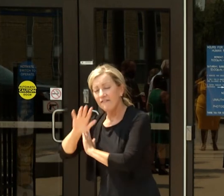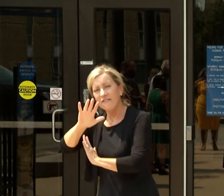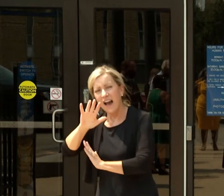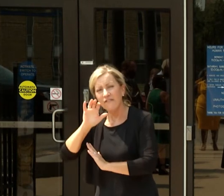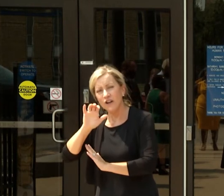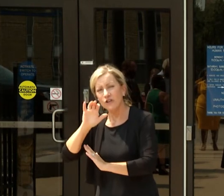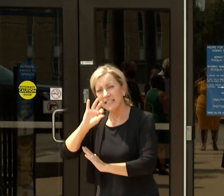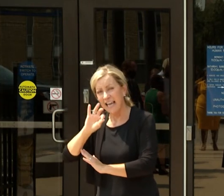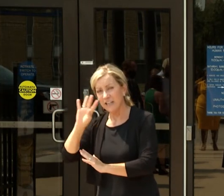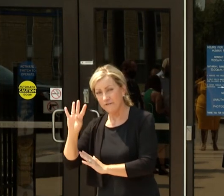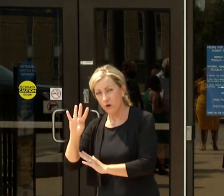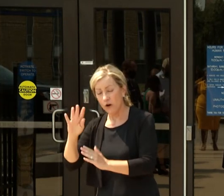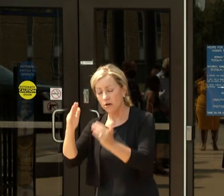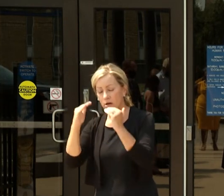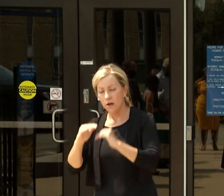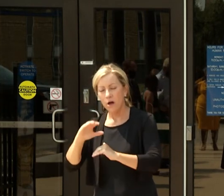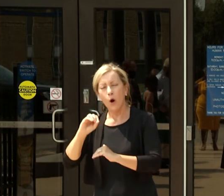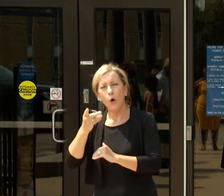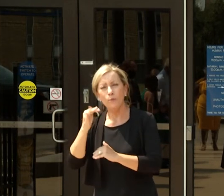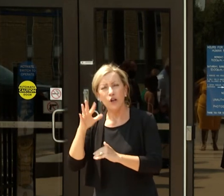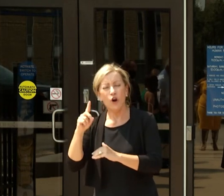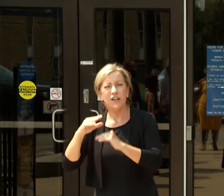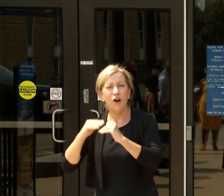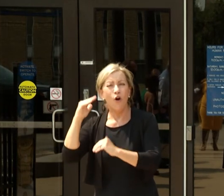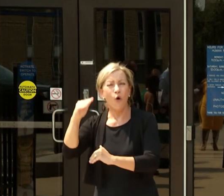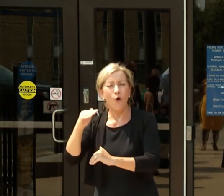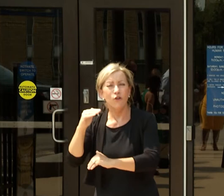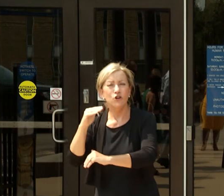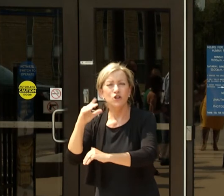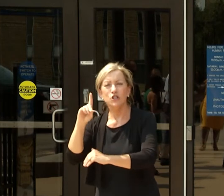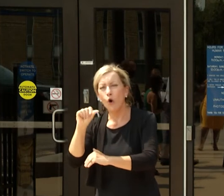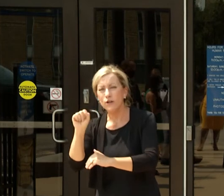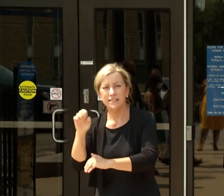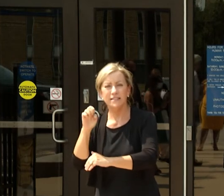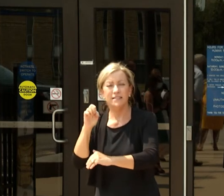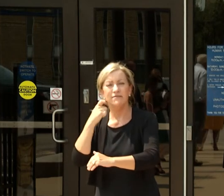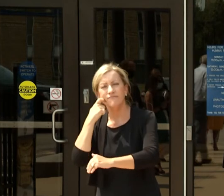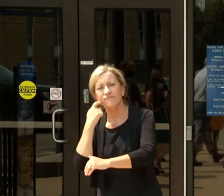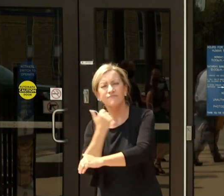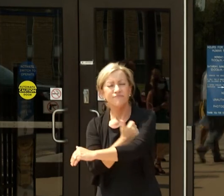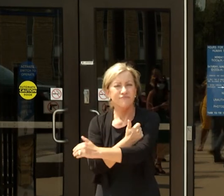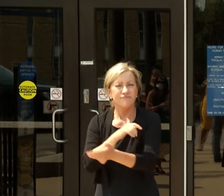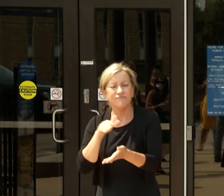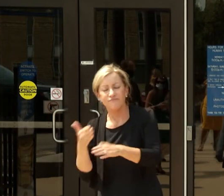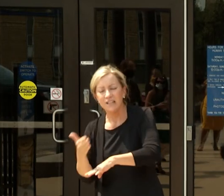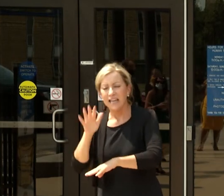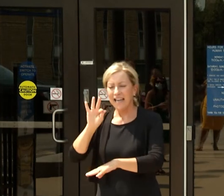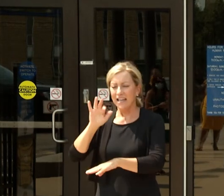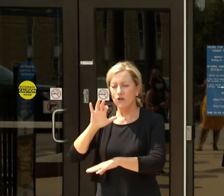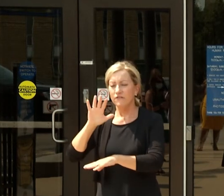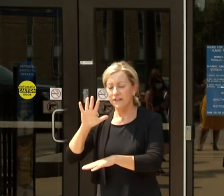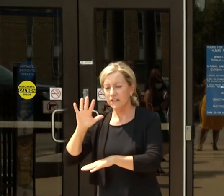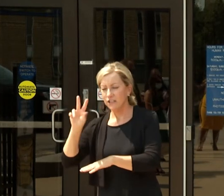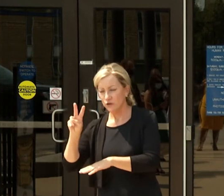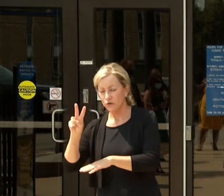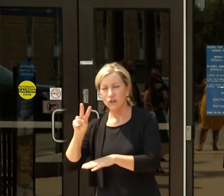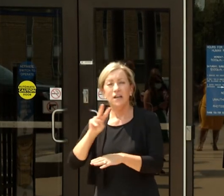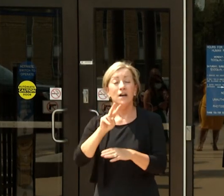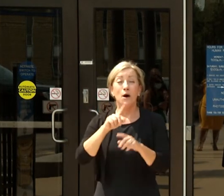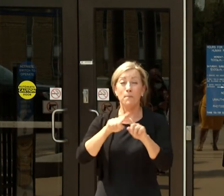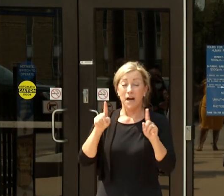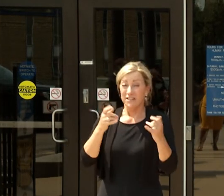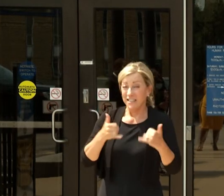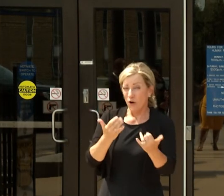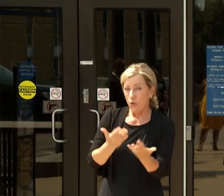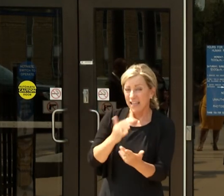opioid overdoses 952 with 614 cases pending,